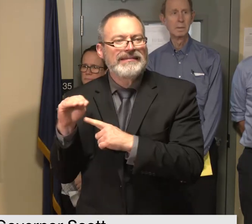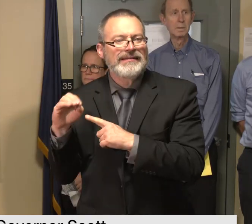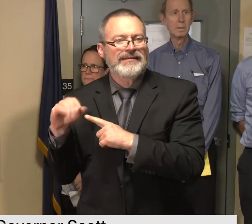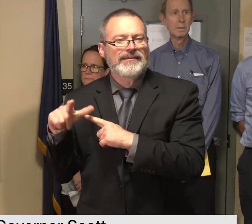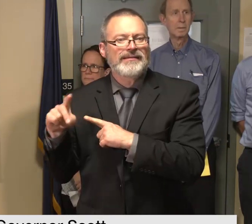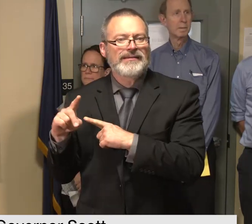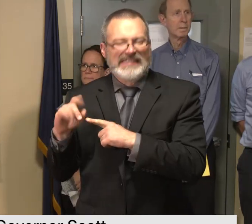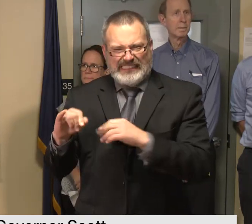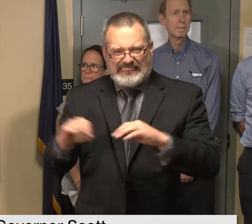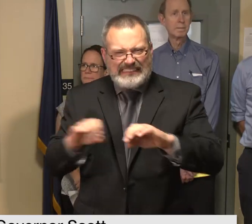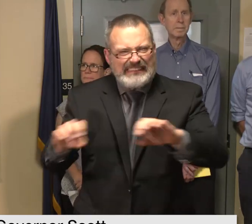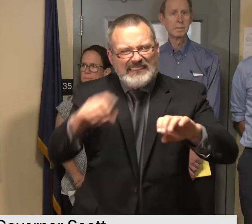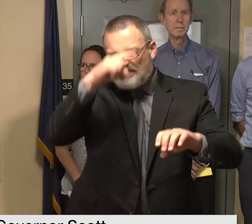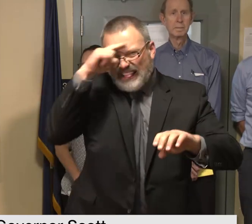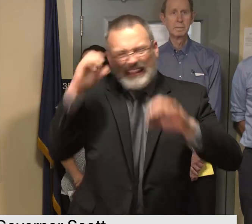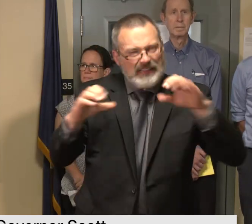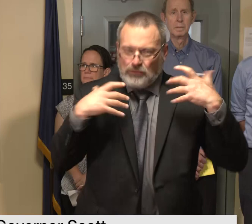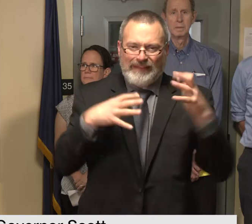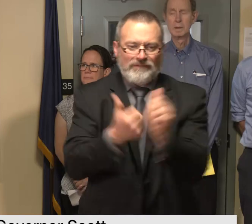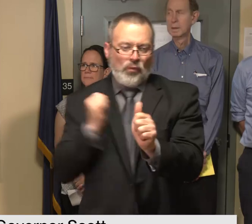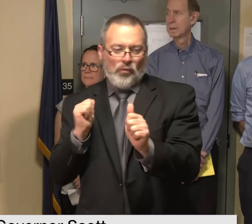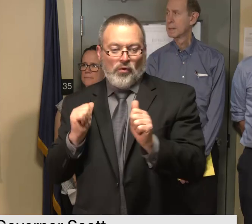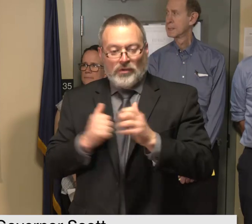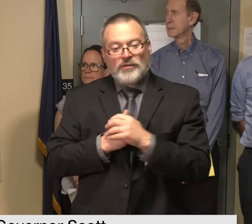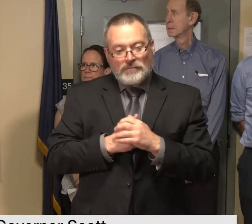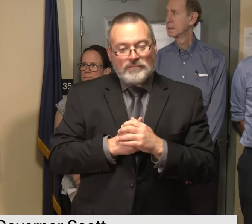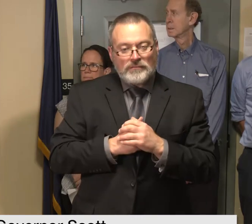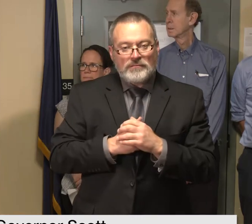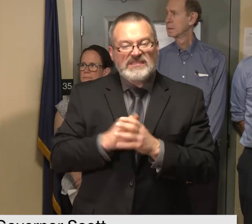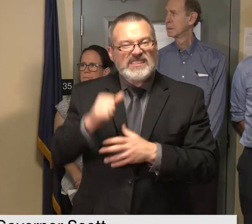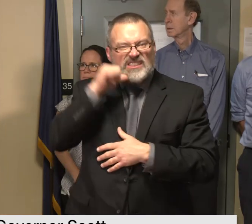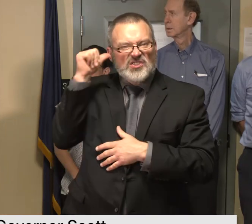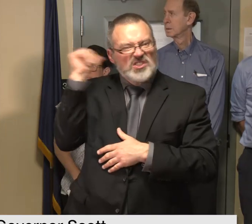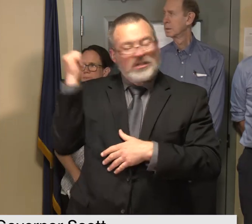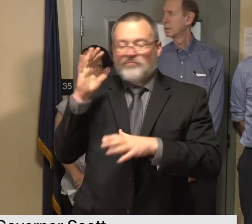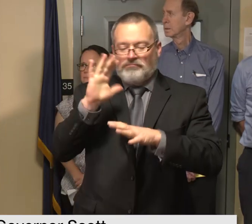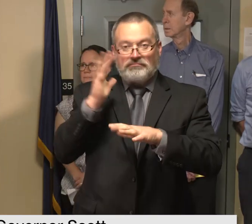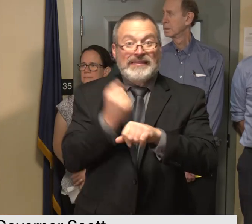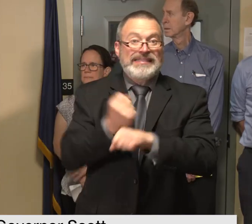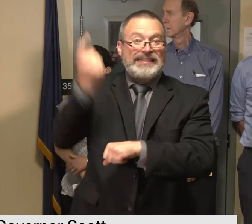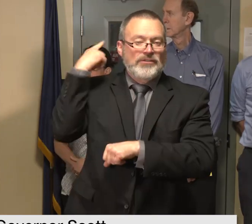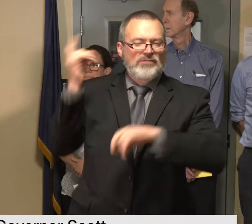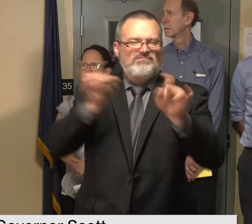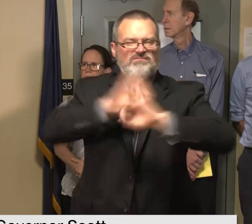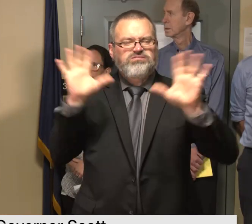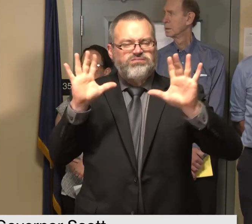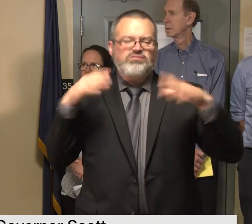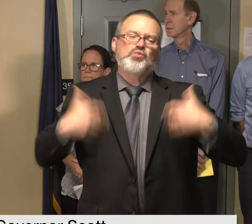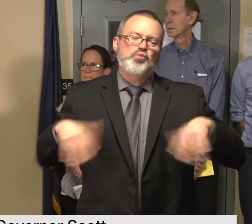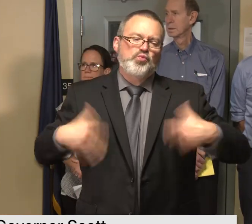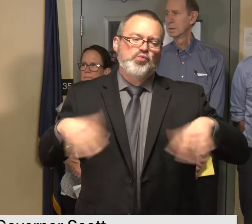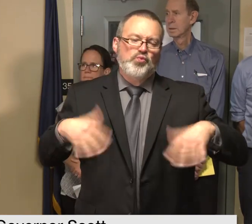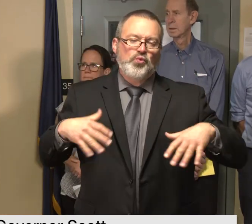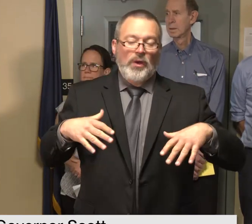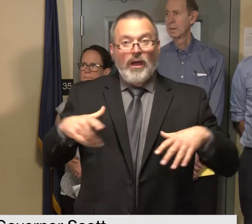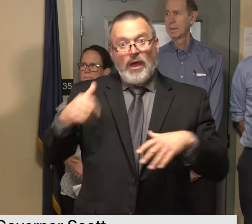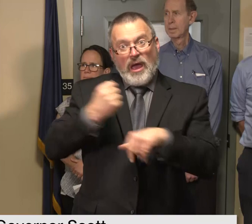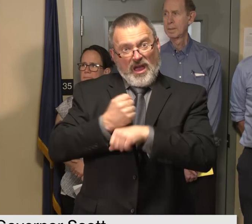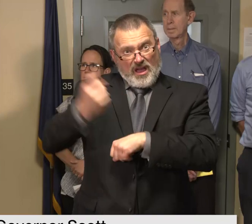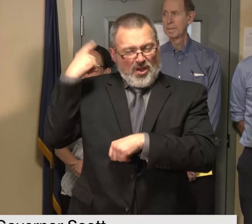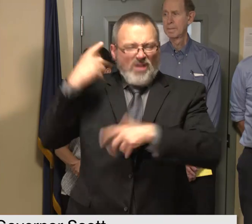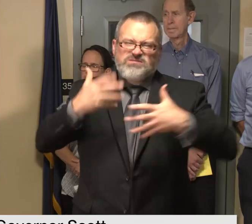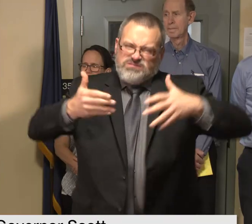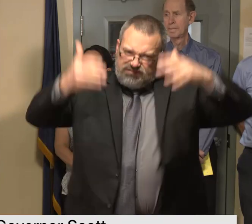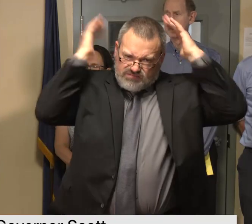year we know it's overwhelming and we want to make sure folks remember the key steps to help people people get